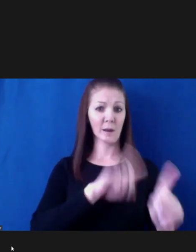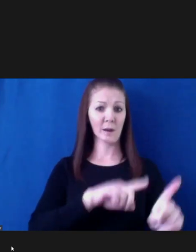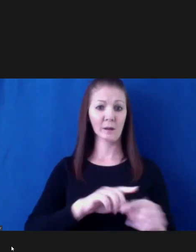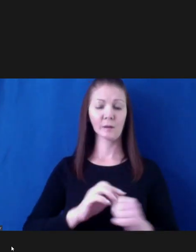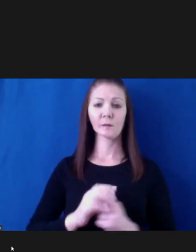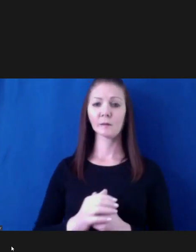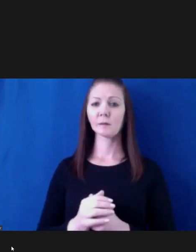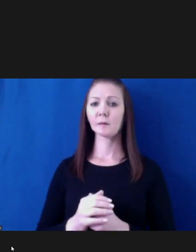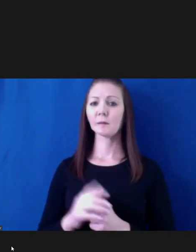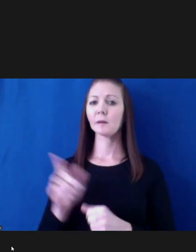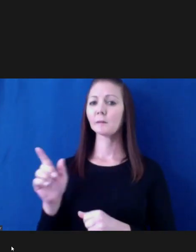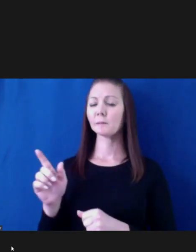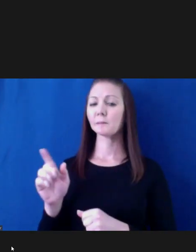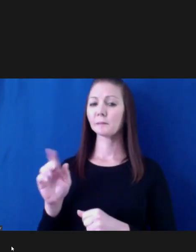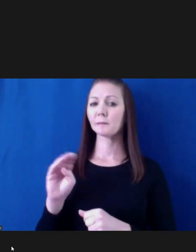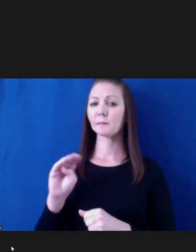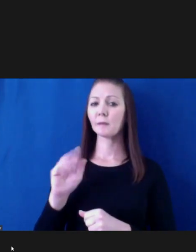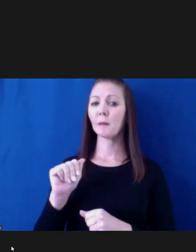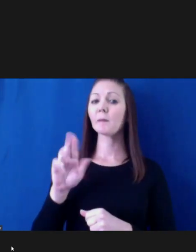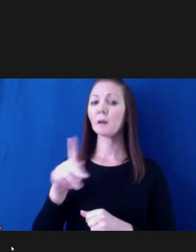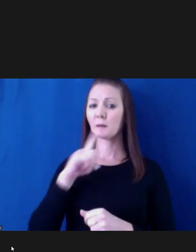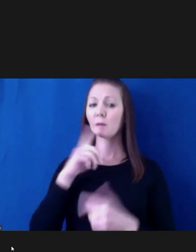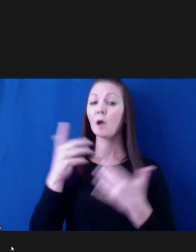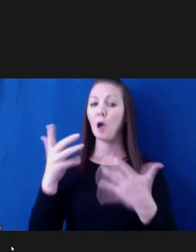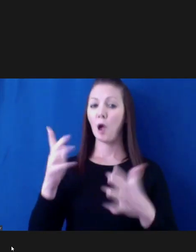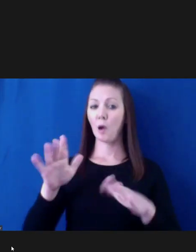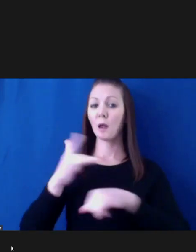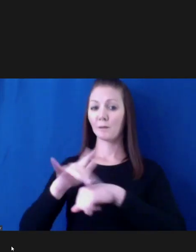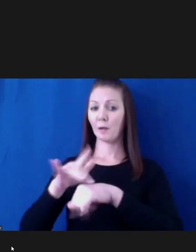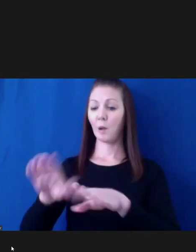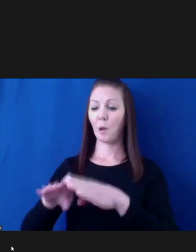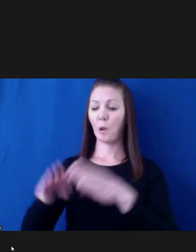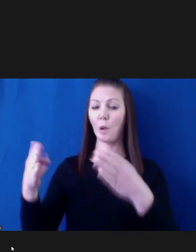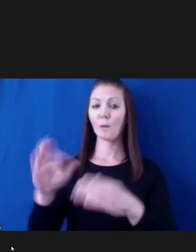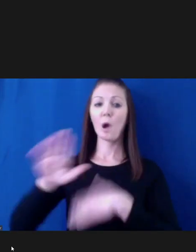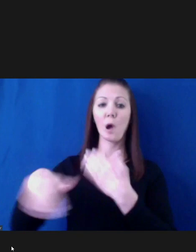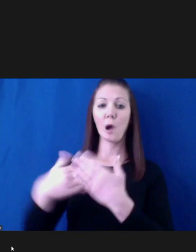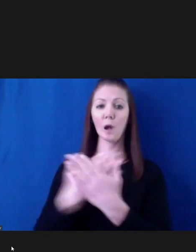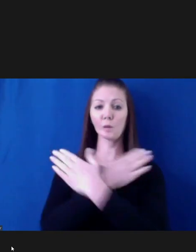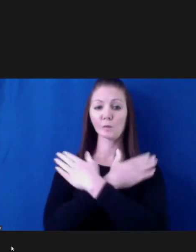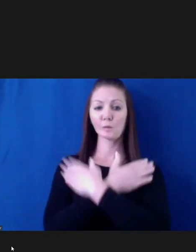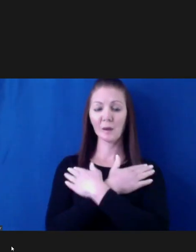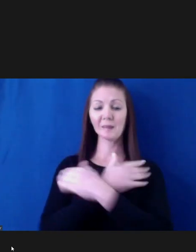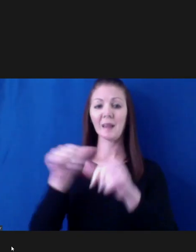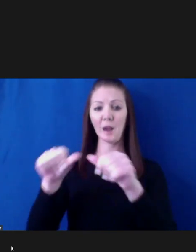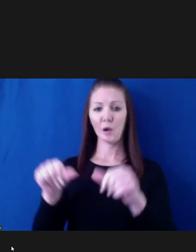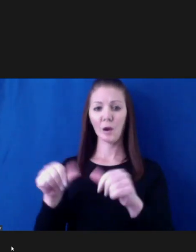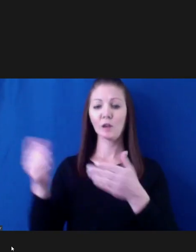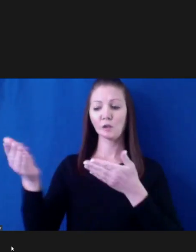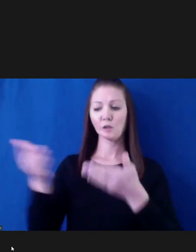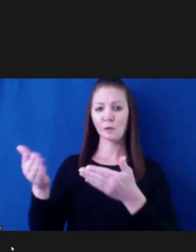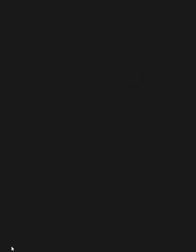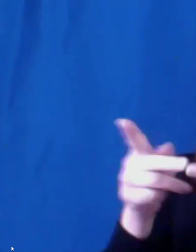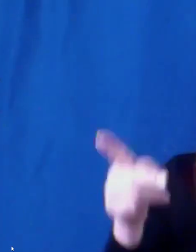Yes, we've made our rest areas and service plans available for truck storage. We're not physically pulling trucks